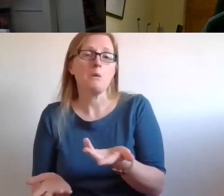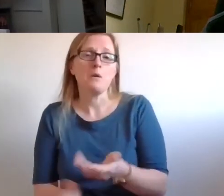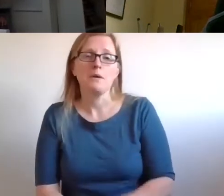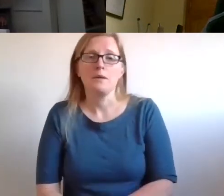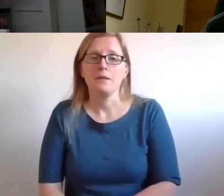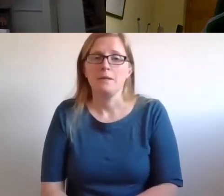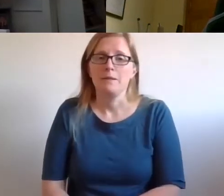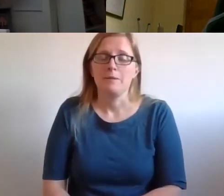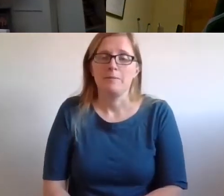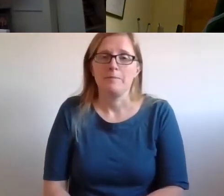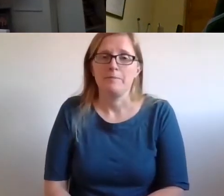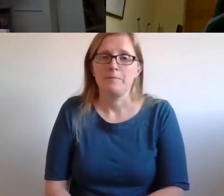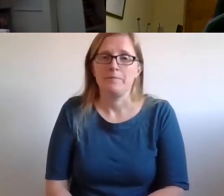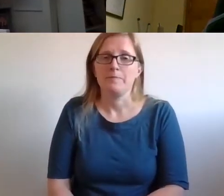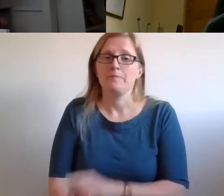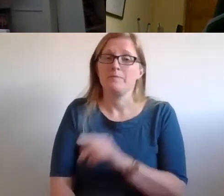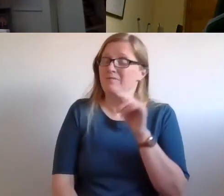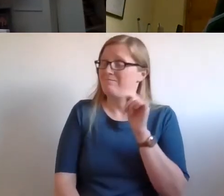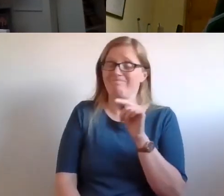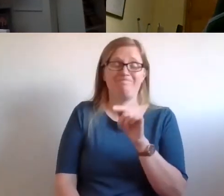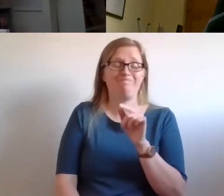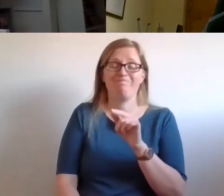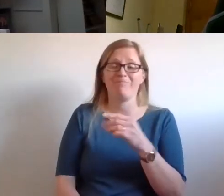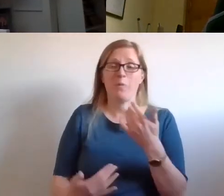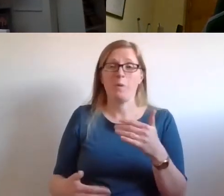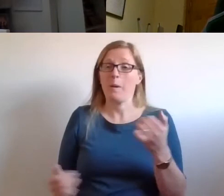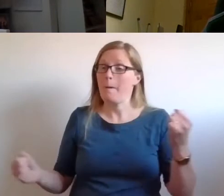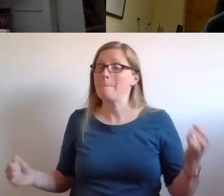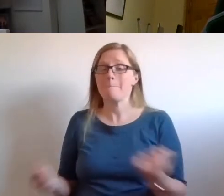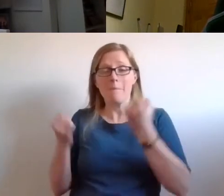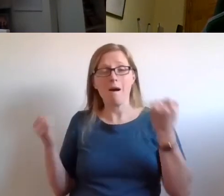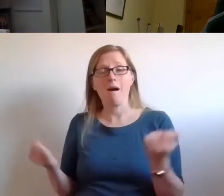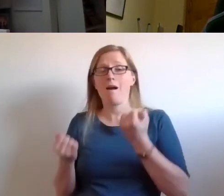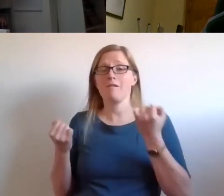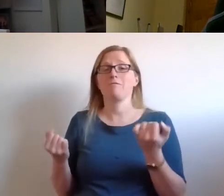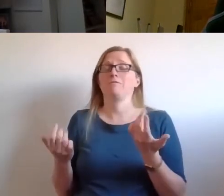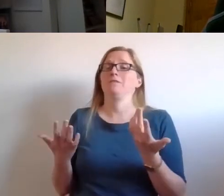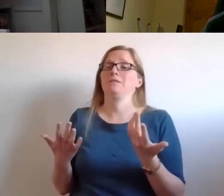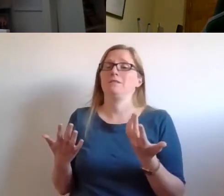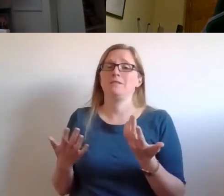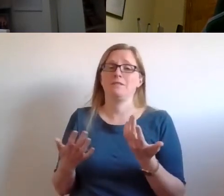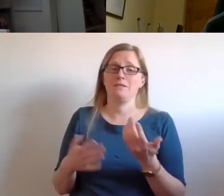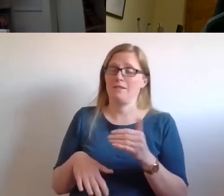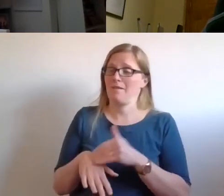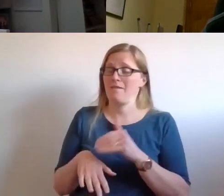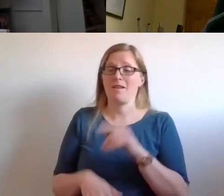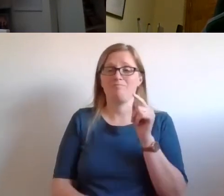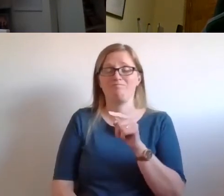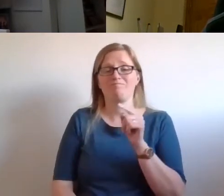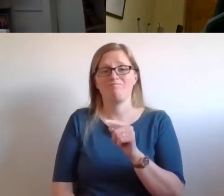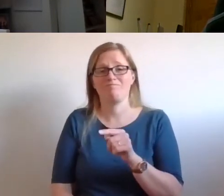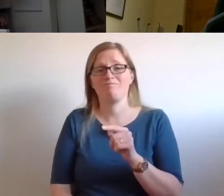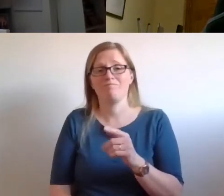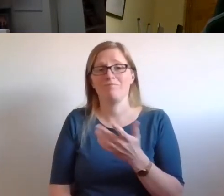that, you know, empowering, and inspiring effect of human rights was, was